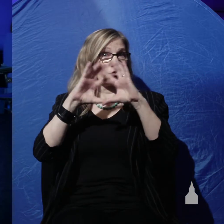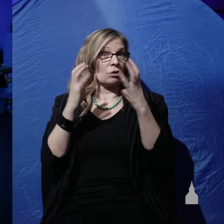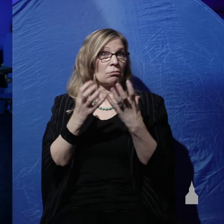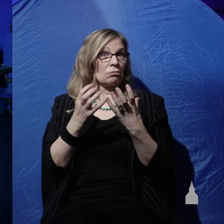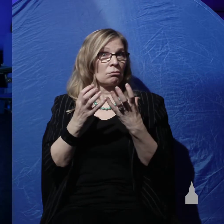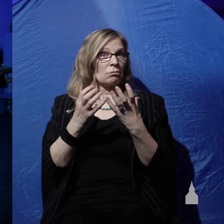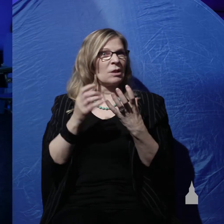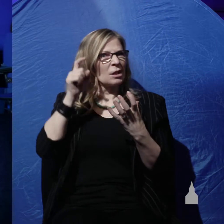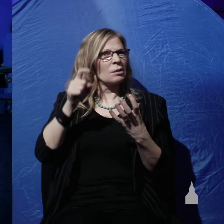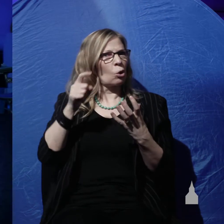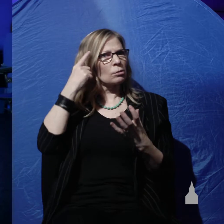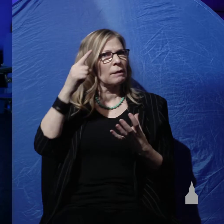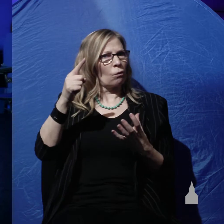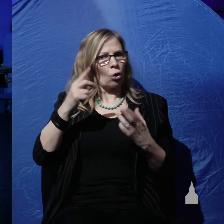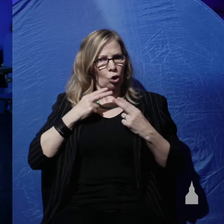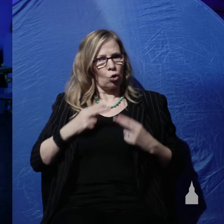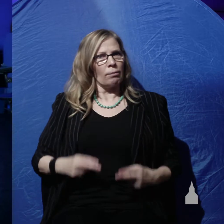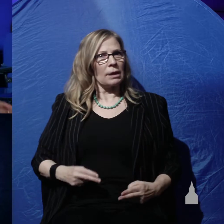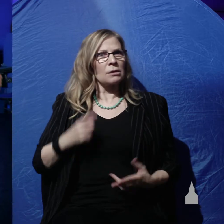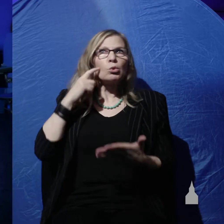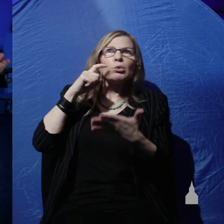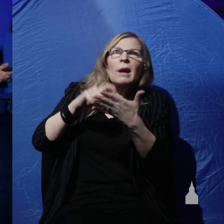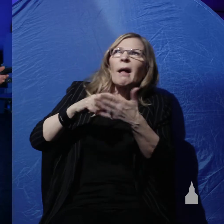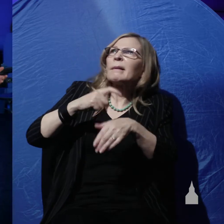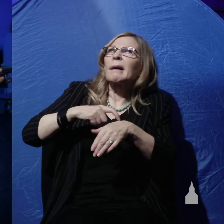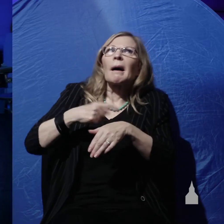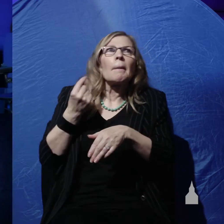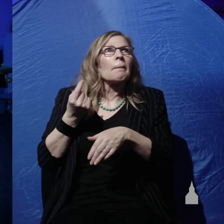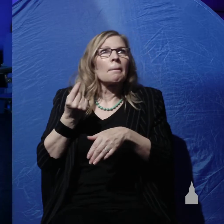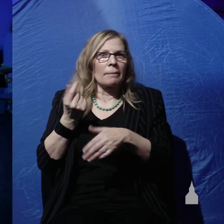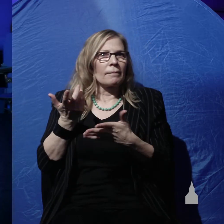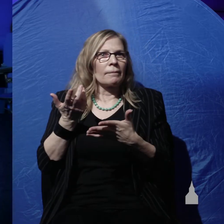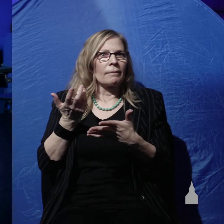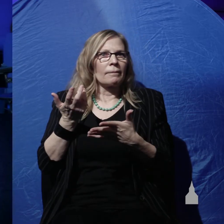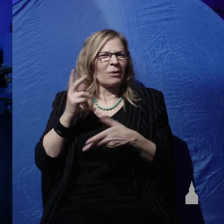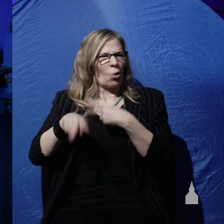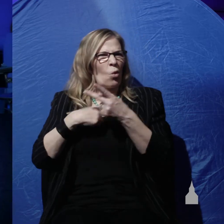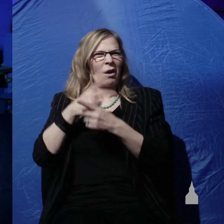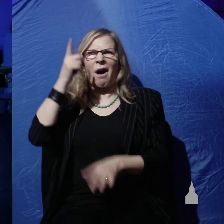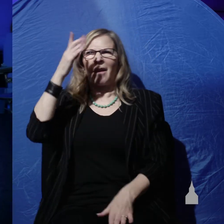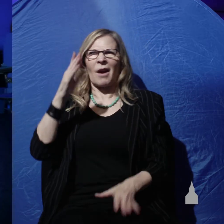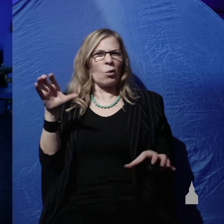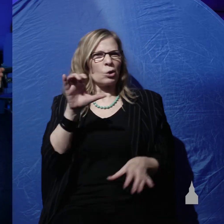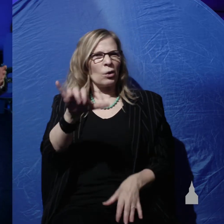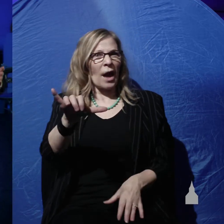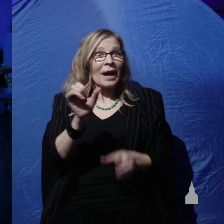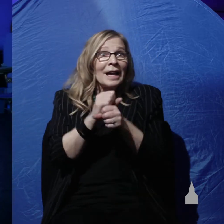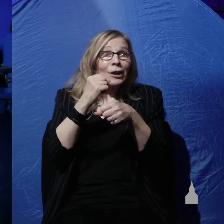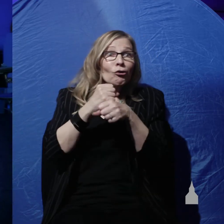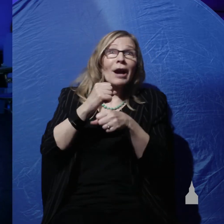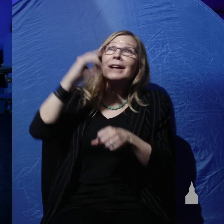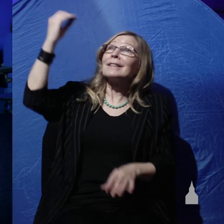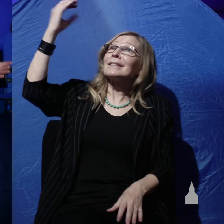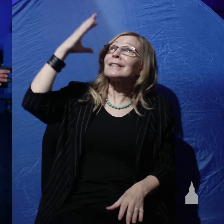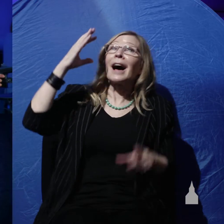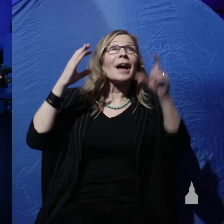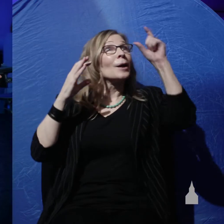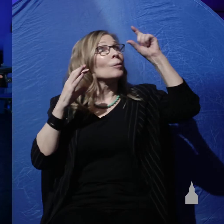humans to tell time. Now what kind of a God would do this? He creates the sun, moon, and stars over billions of years